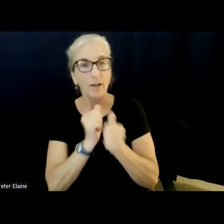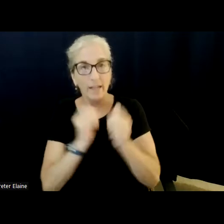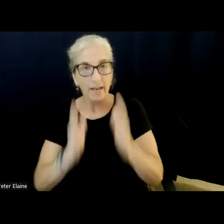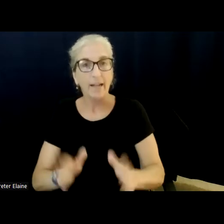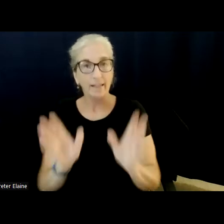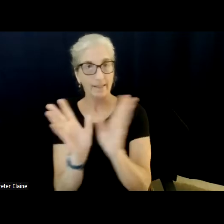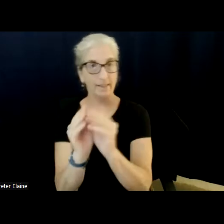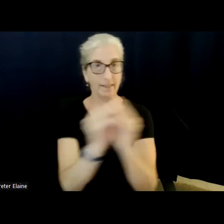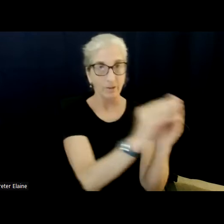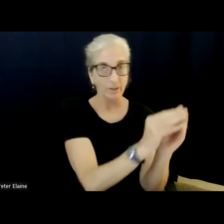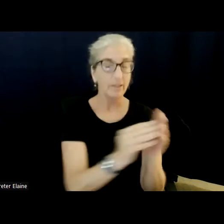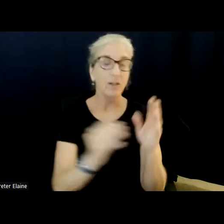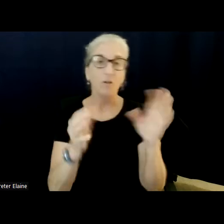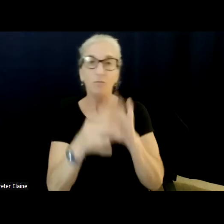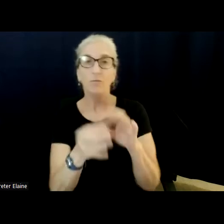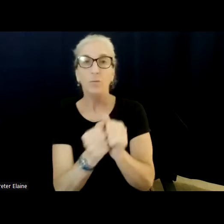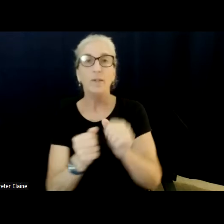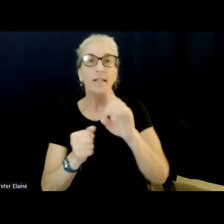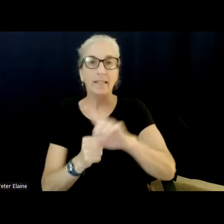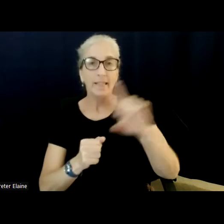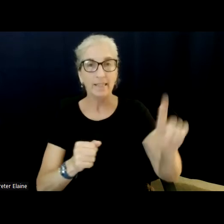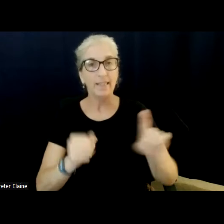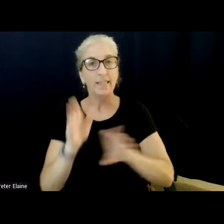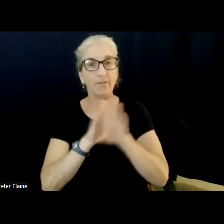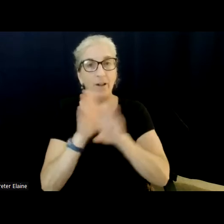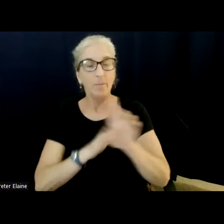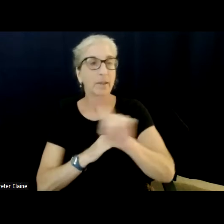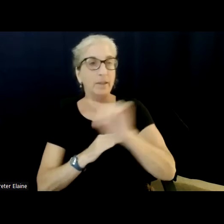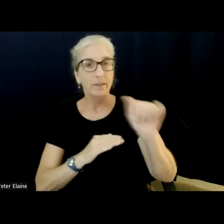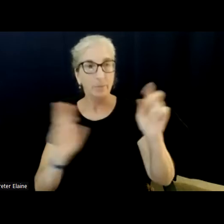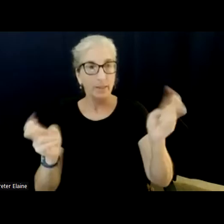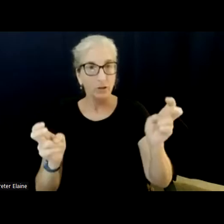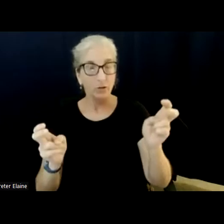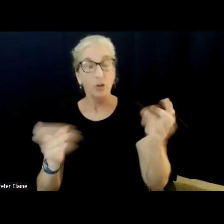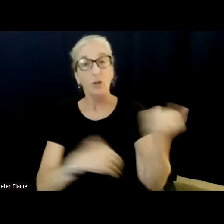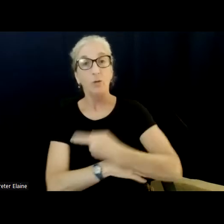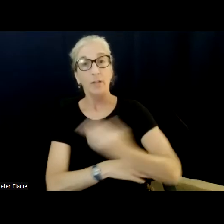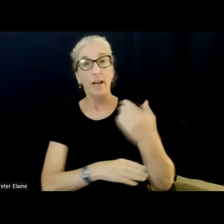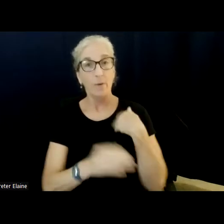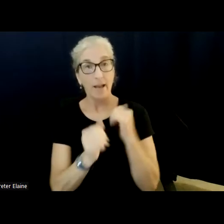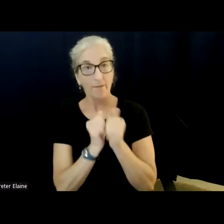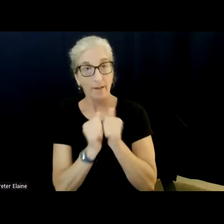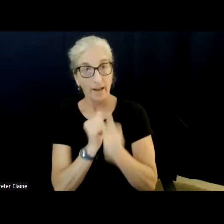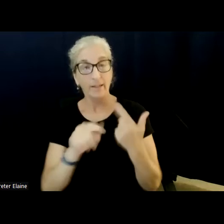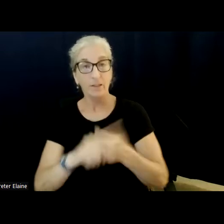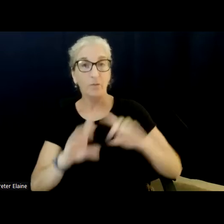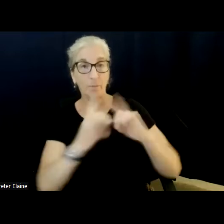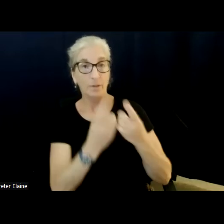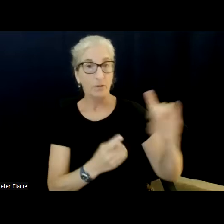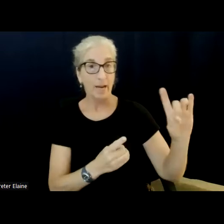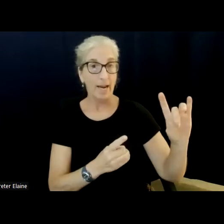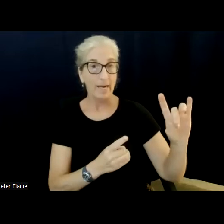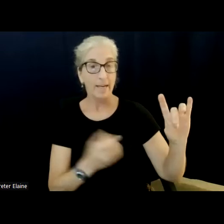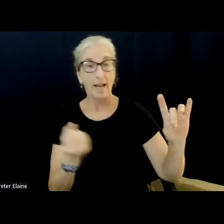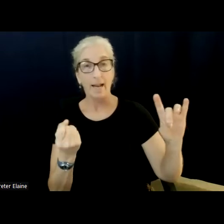Issues. We are happy to have candidates running from District 8 and District 11. These forums are designed for you